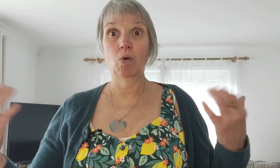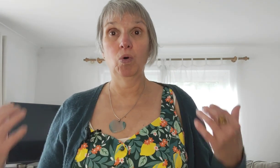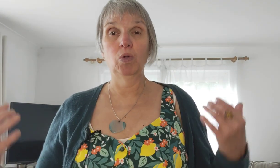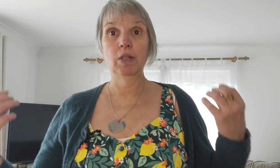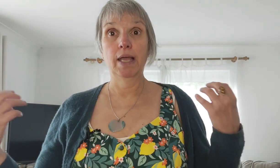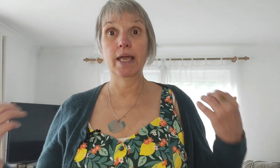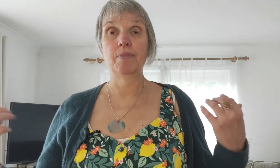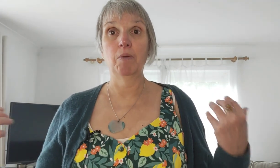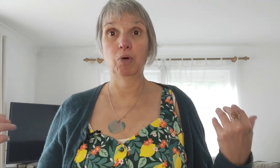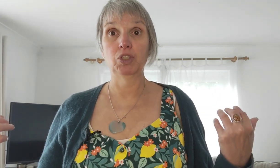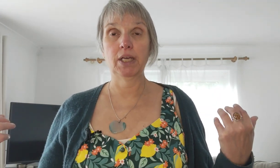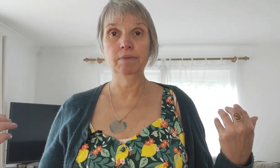all in the body